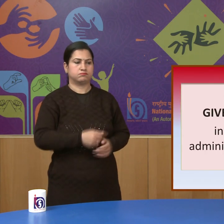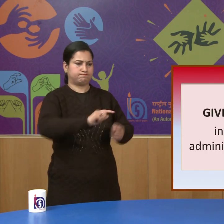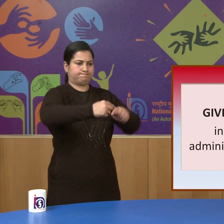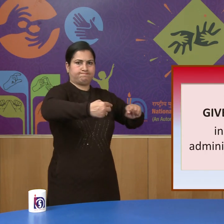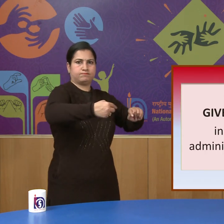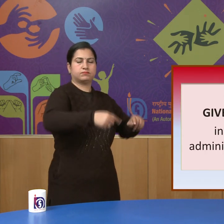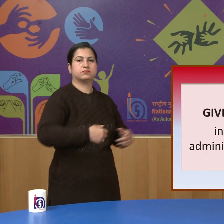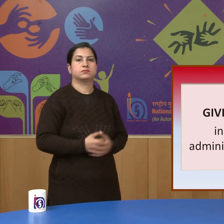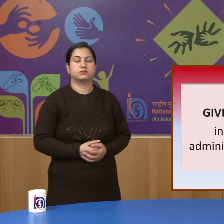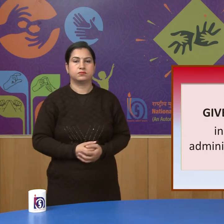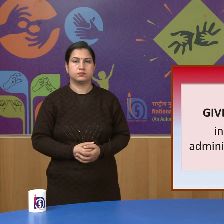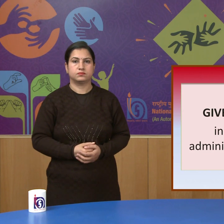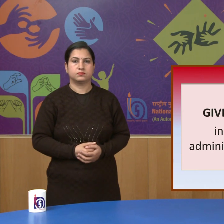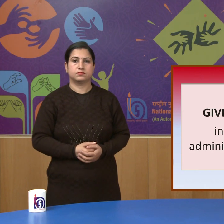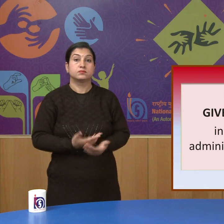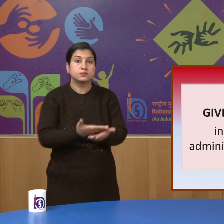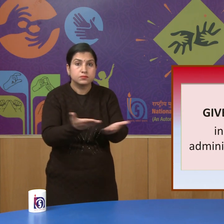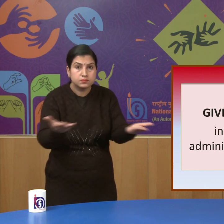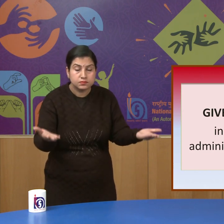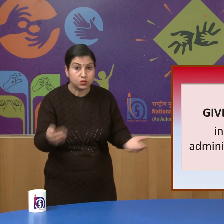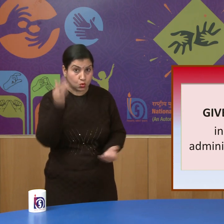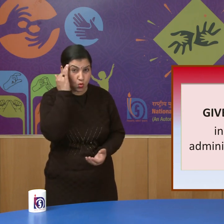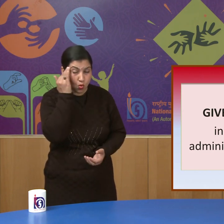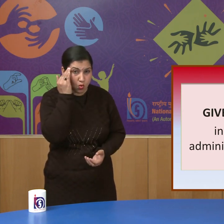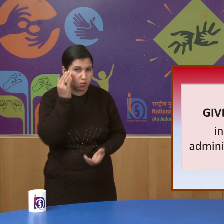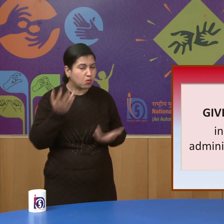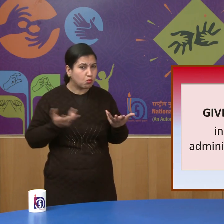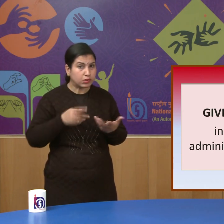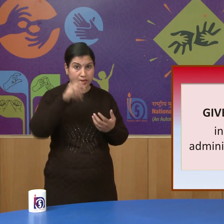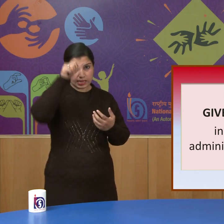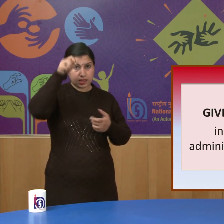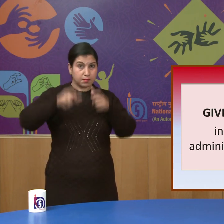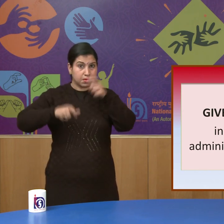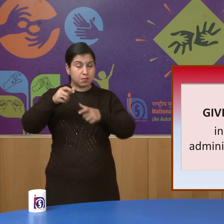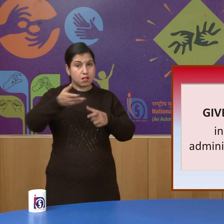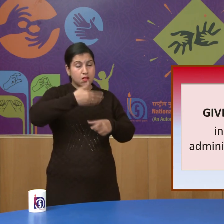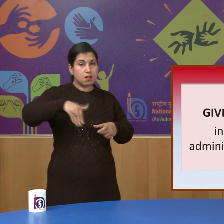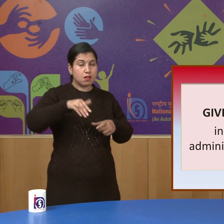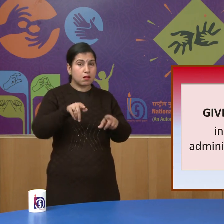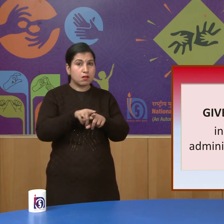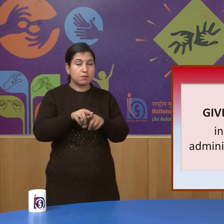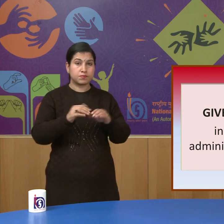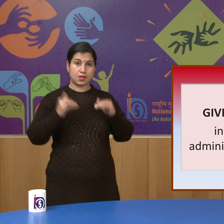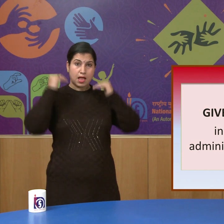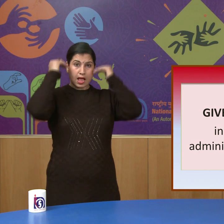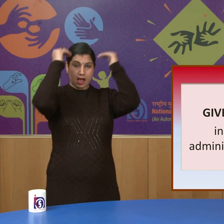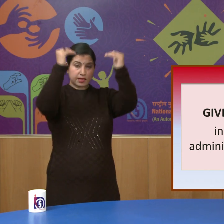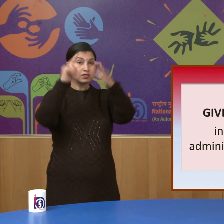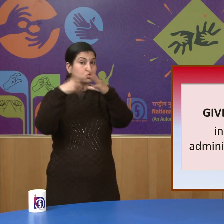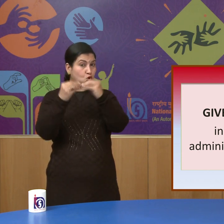learners do you know that the Indians were kept away from high level post